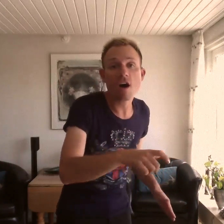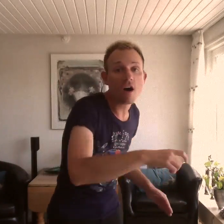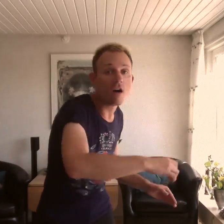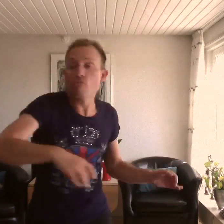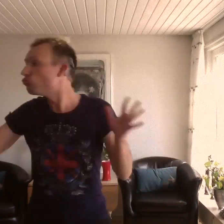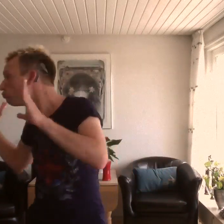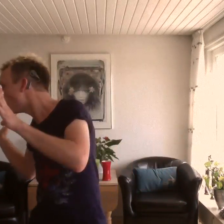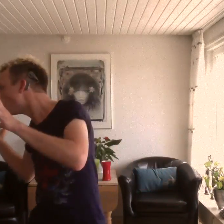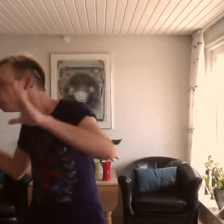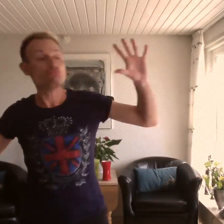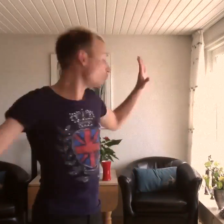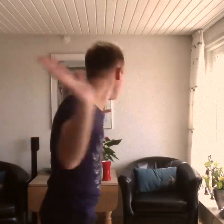Oh,